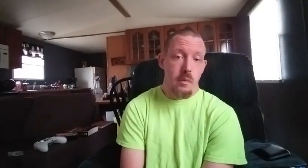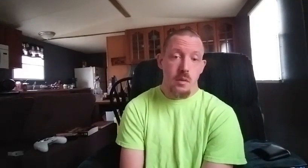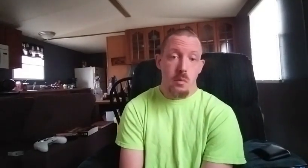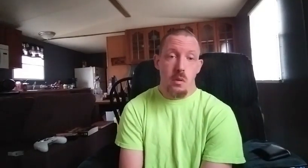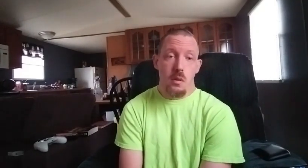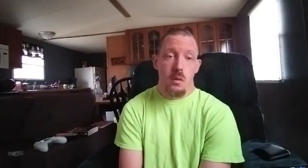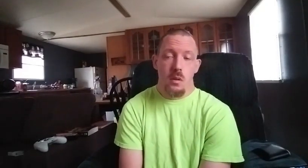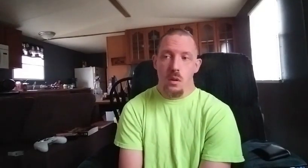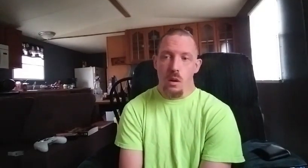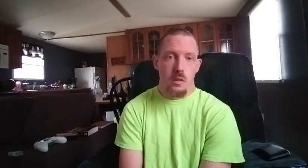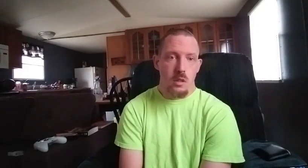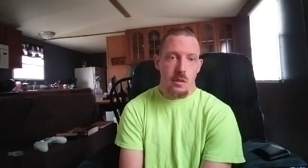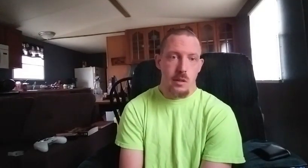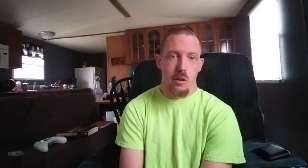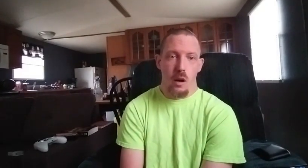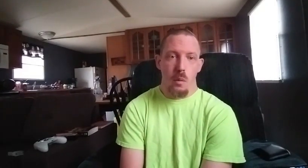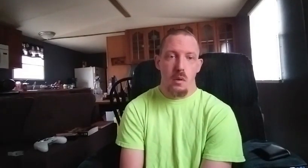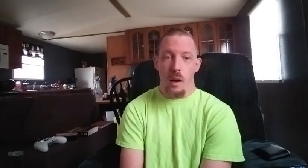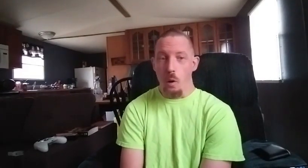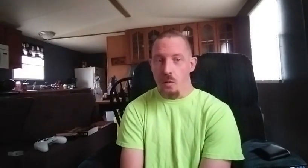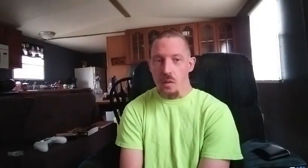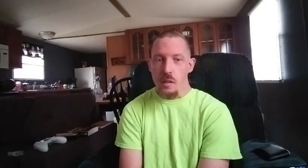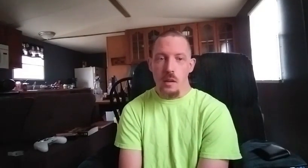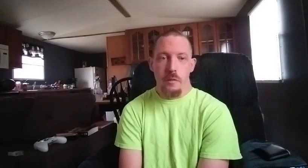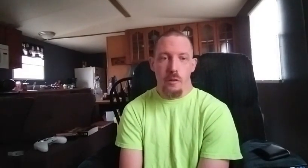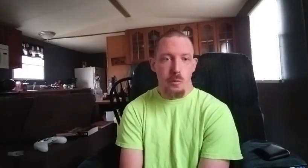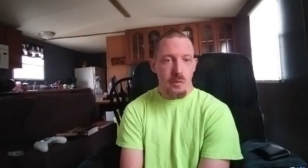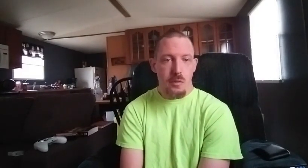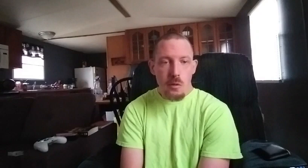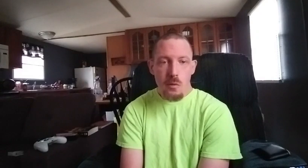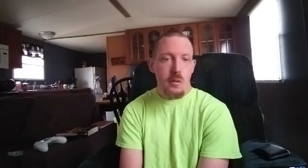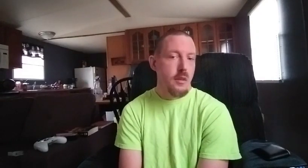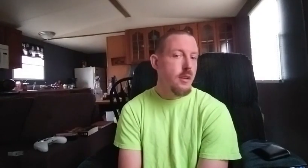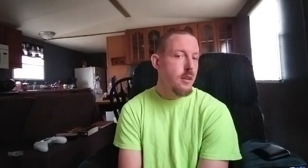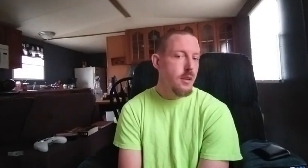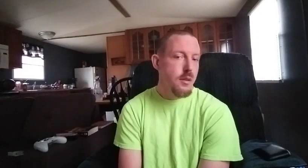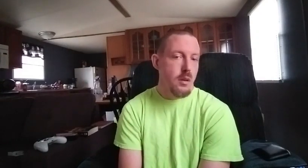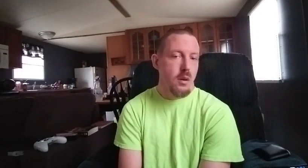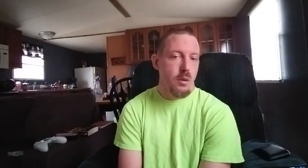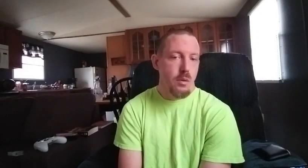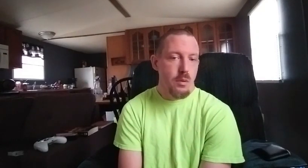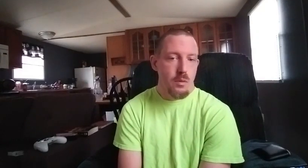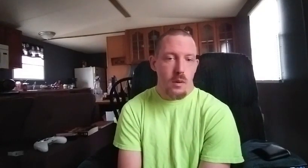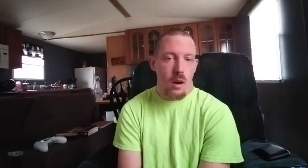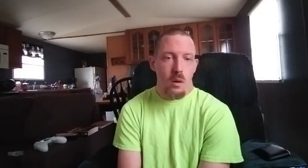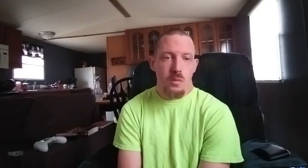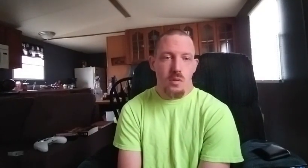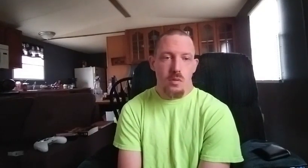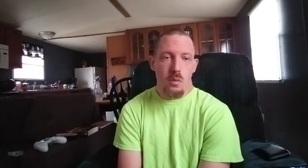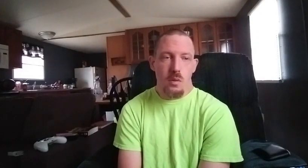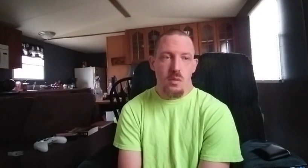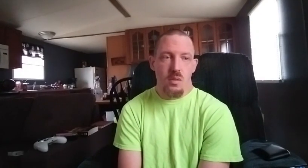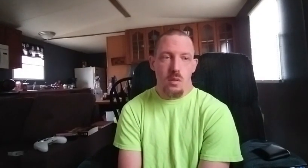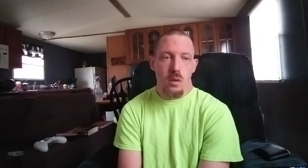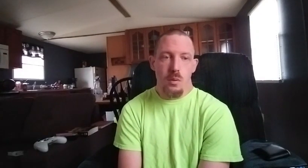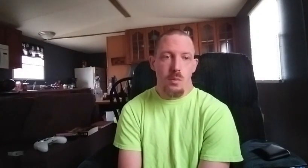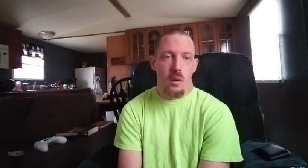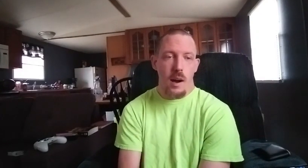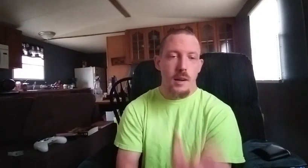days a week and i treat it like a child i also like to have fun with it too so i don't just do it just to do i